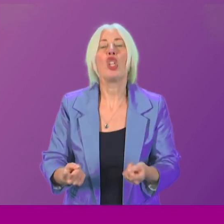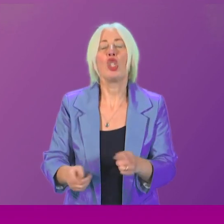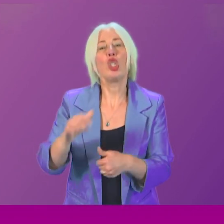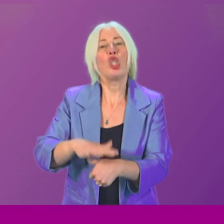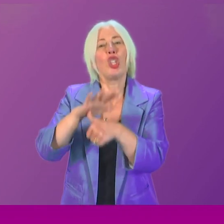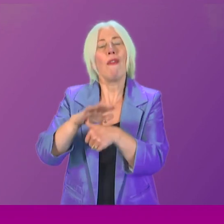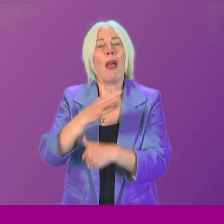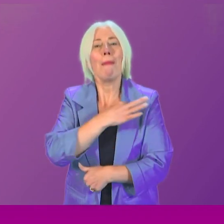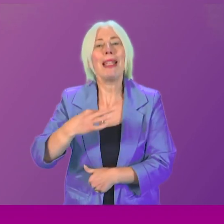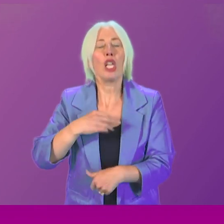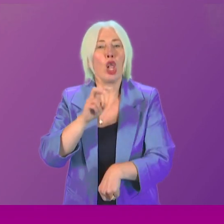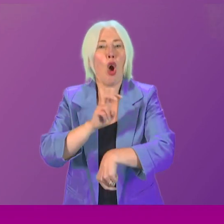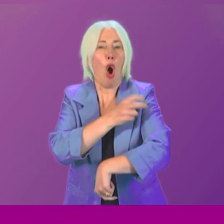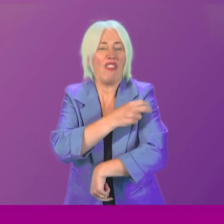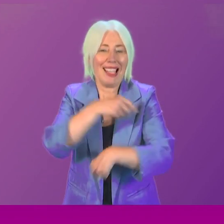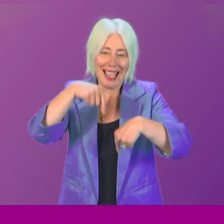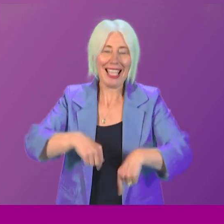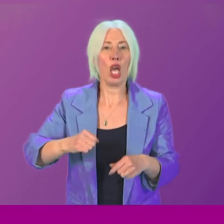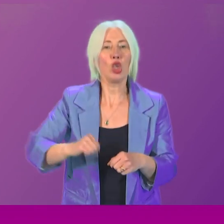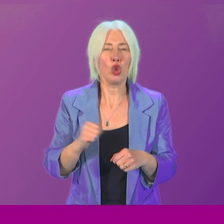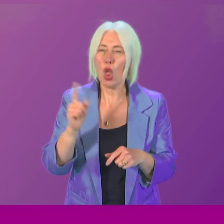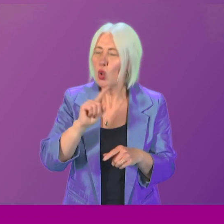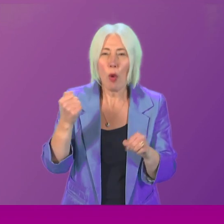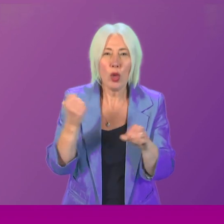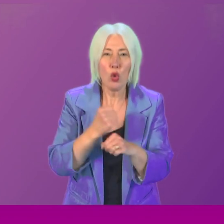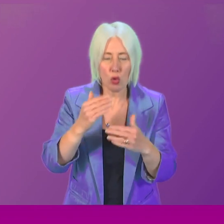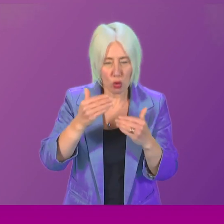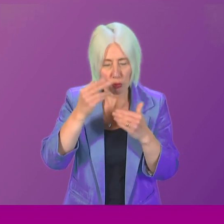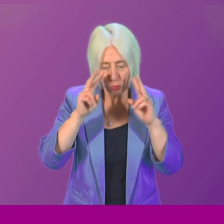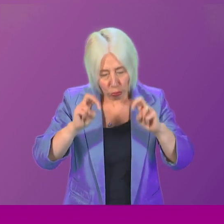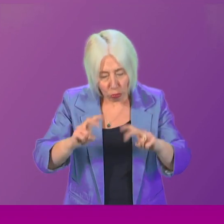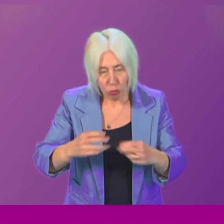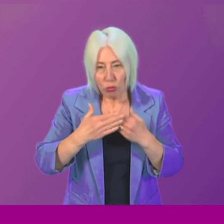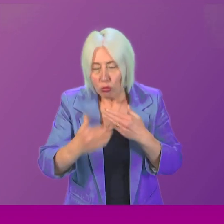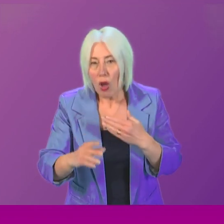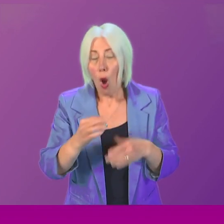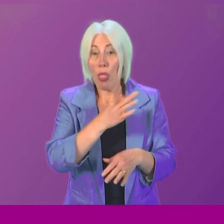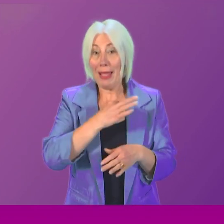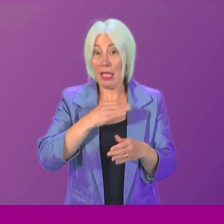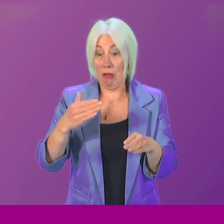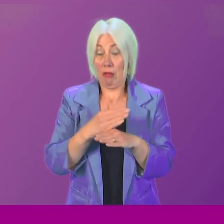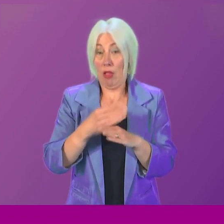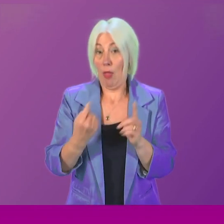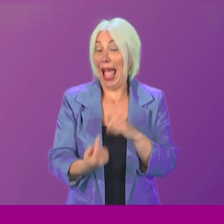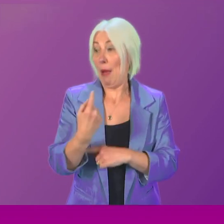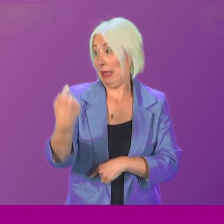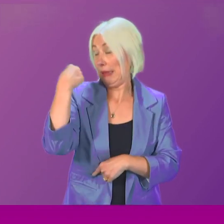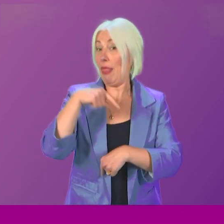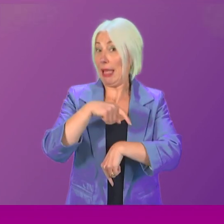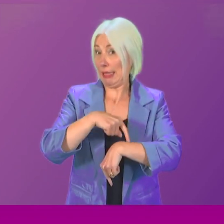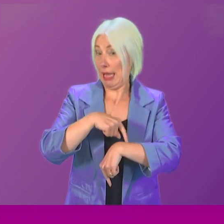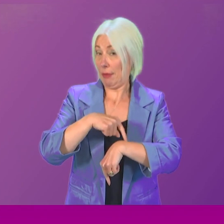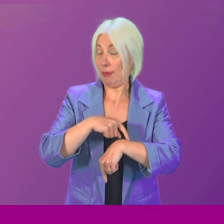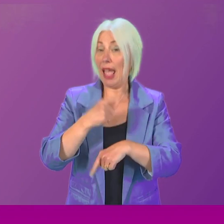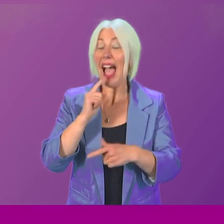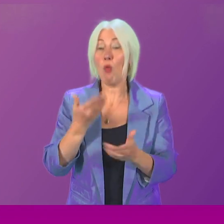will now have to investigate and take forward work on the medical practices used during this time and additional advice which now will be